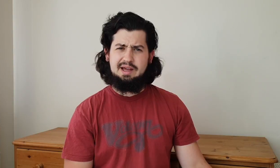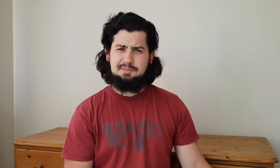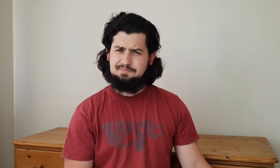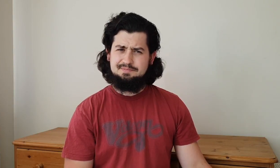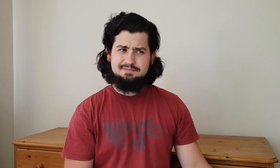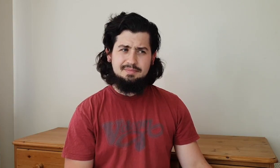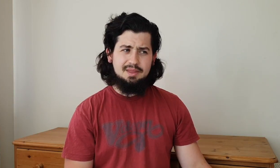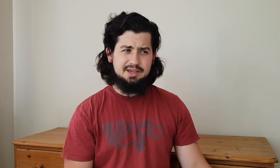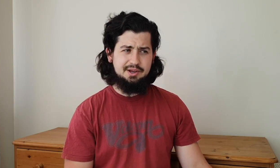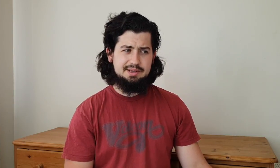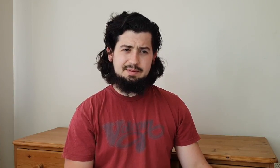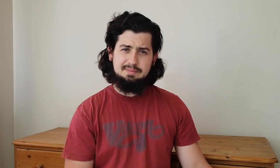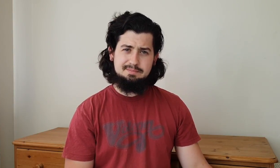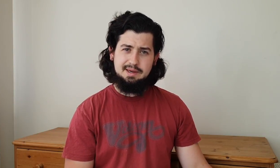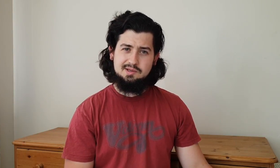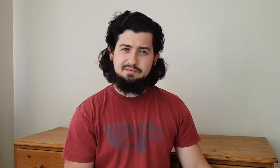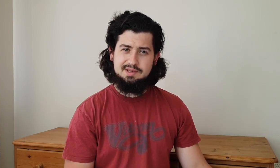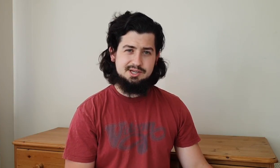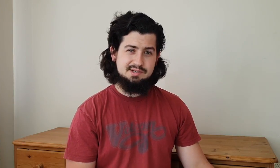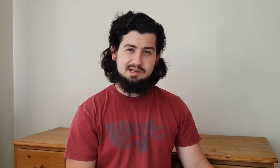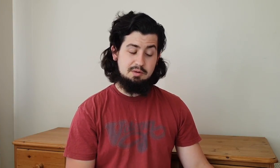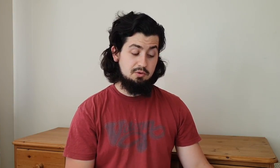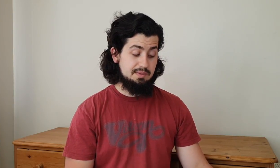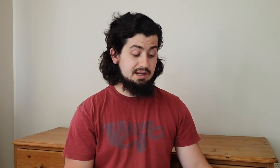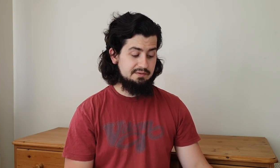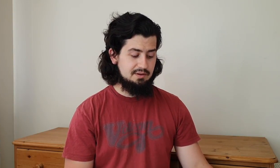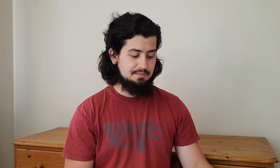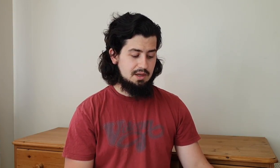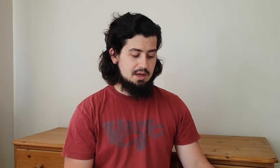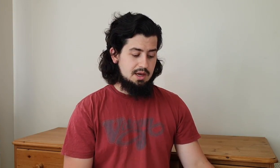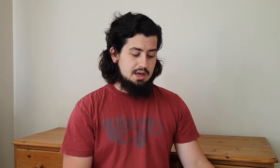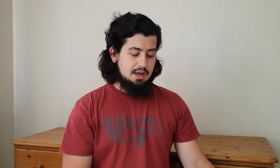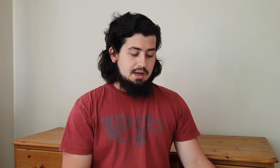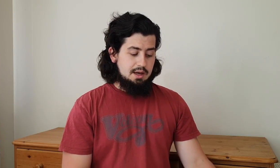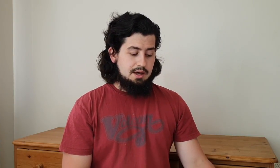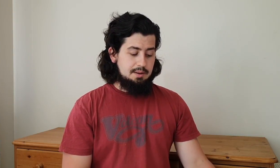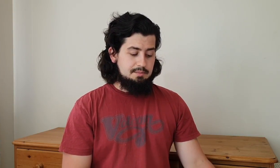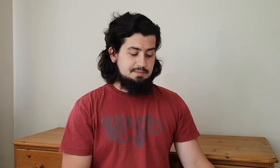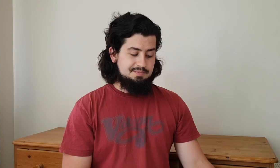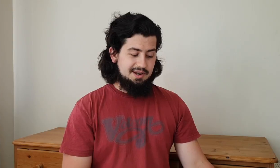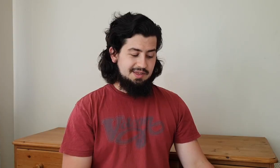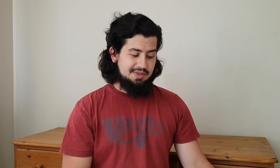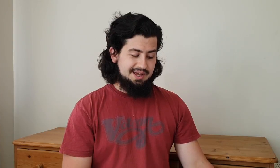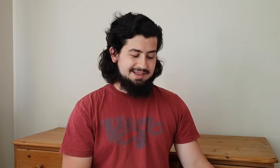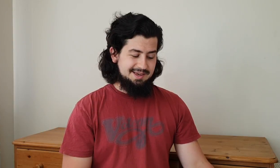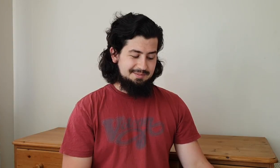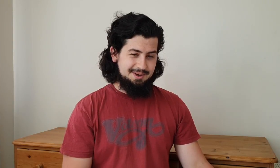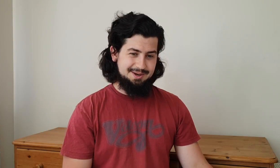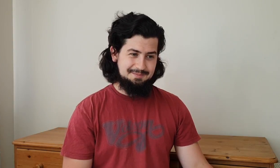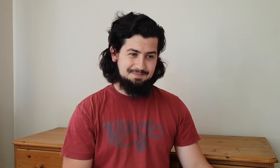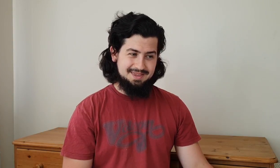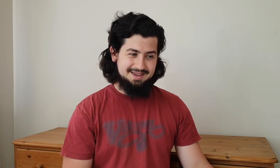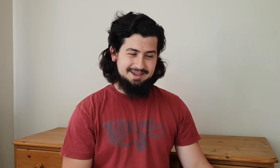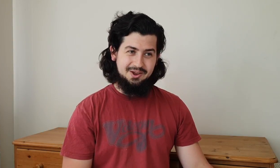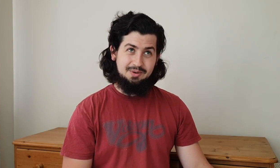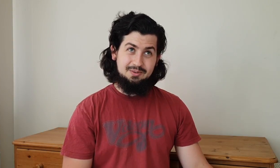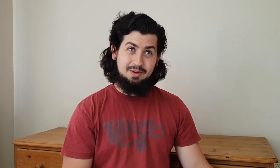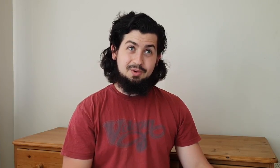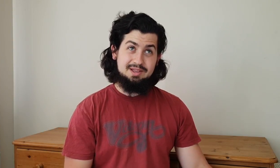that you know it makes conversations a little bit more meaningful um another thing is um you know when when we're